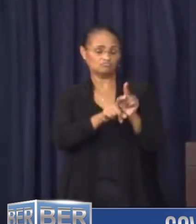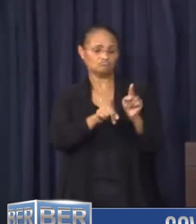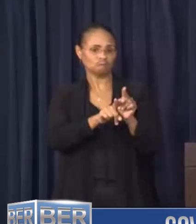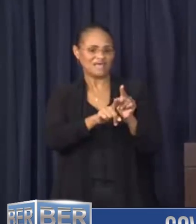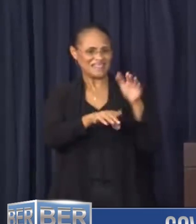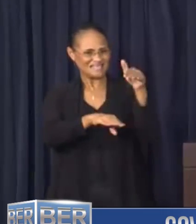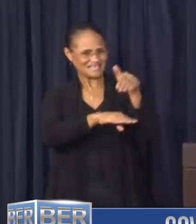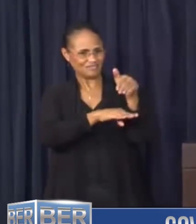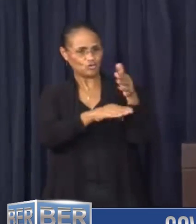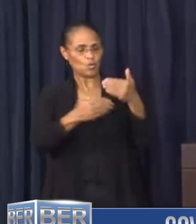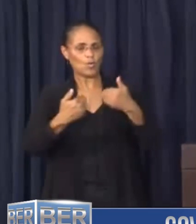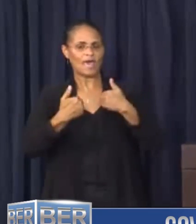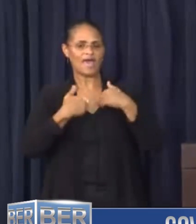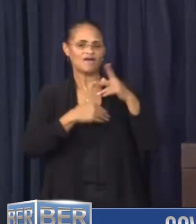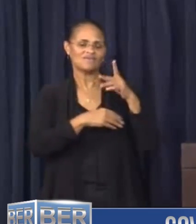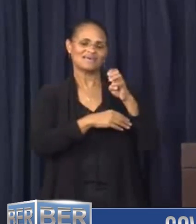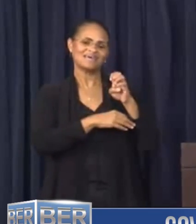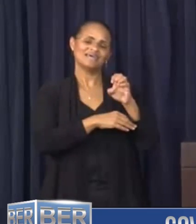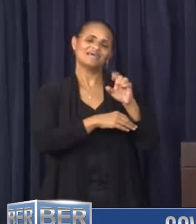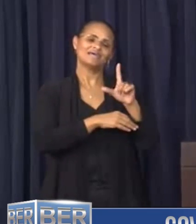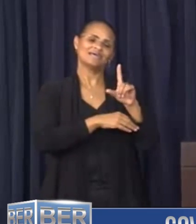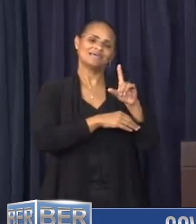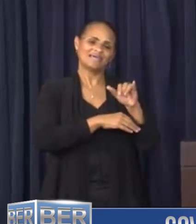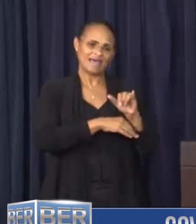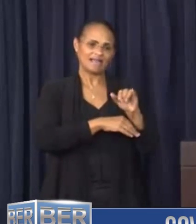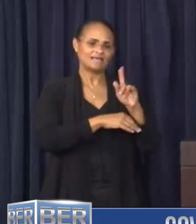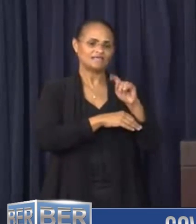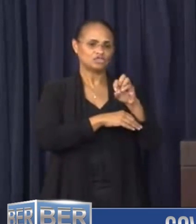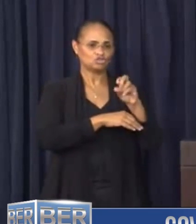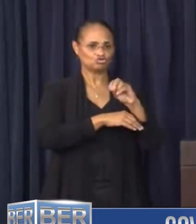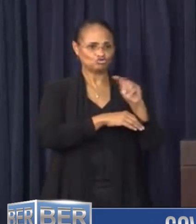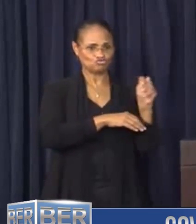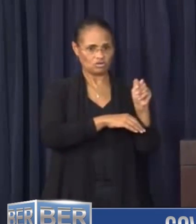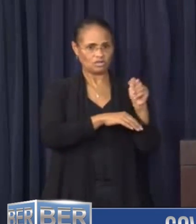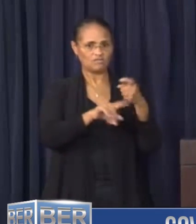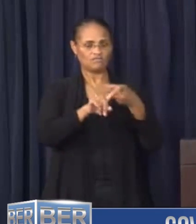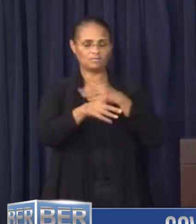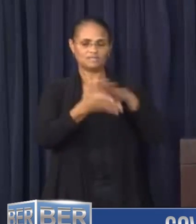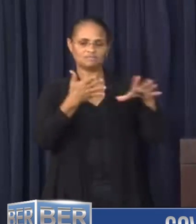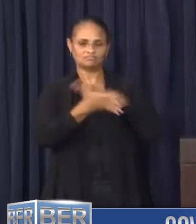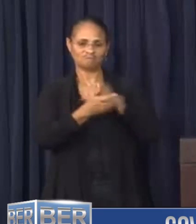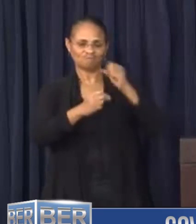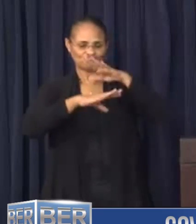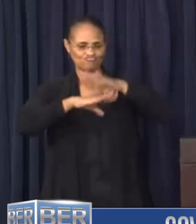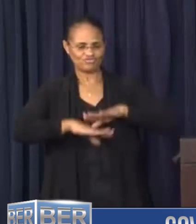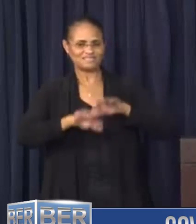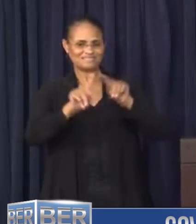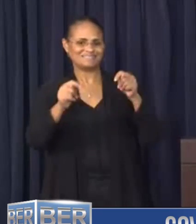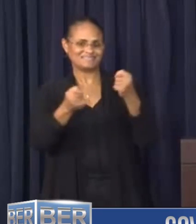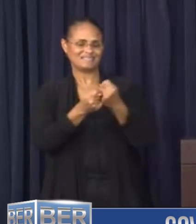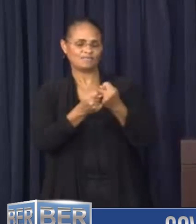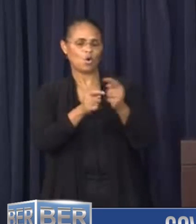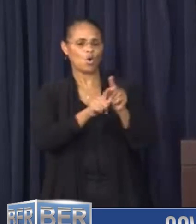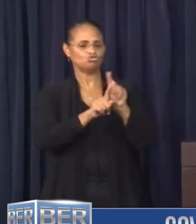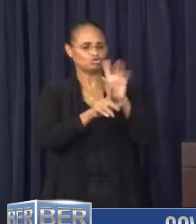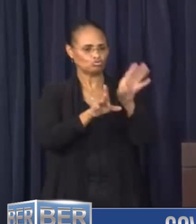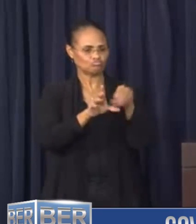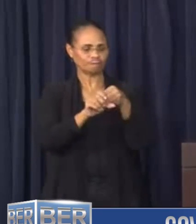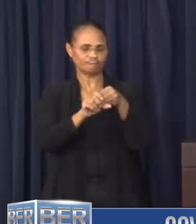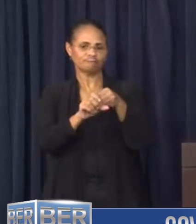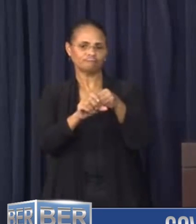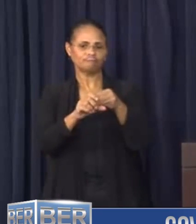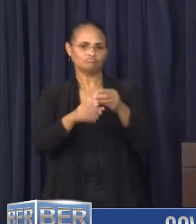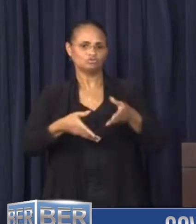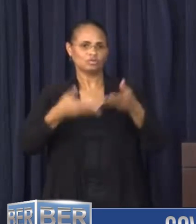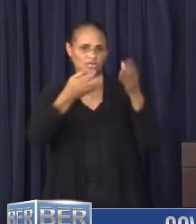This afternoon, we have Ms. Kelly Trott from the National Disaster, Risk, Reduction, and Mitigation team. She also joins us to give a